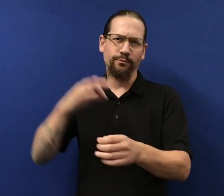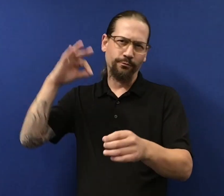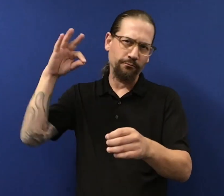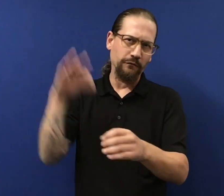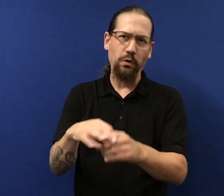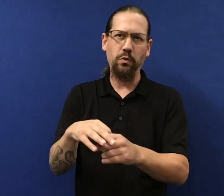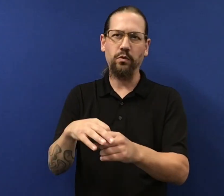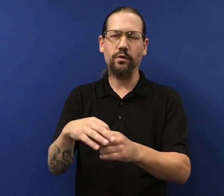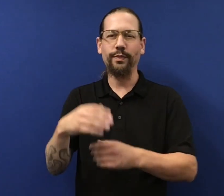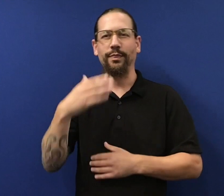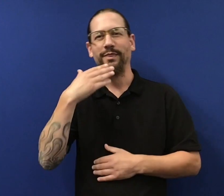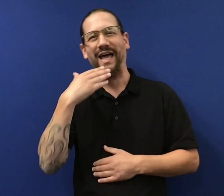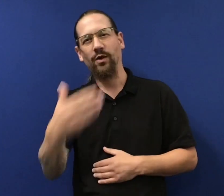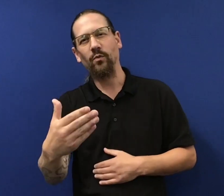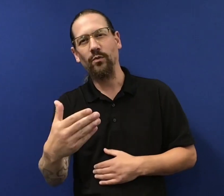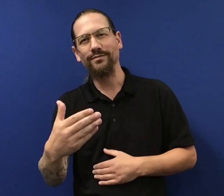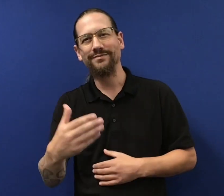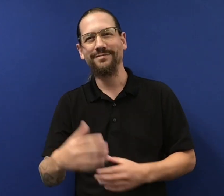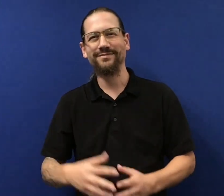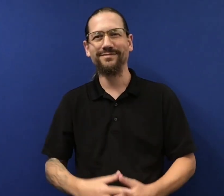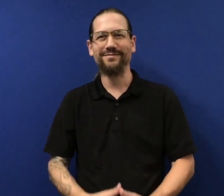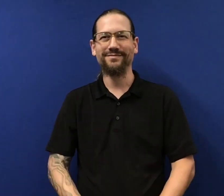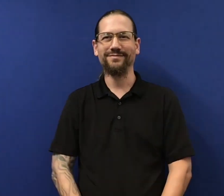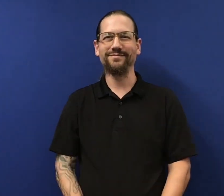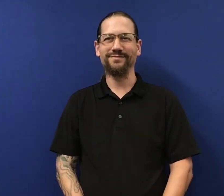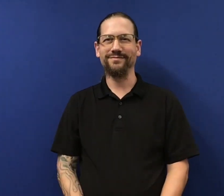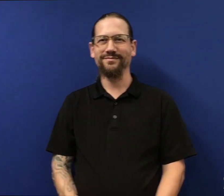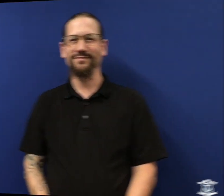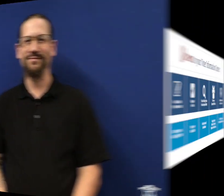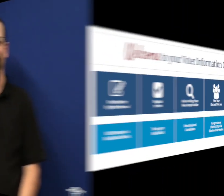Please, take advantage and get out there and vote. Thank you.